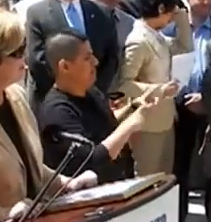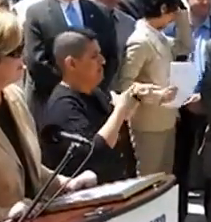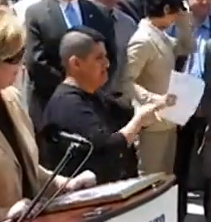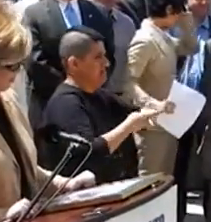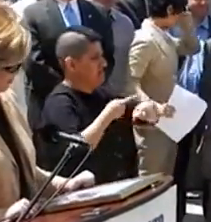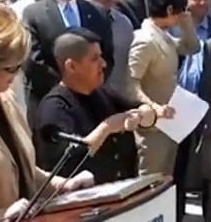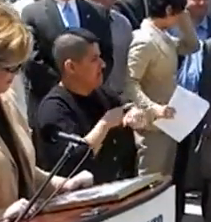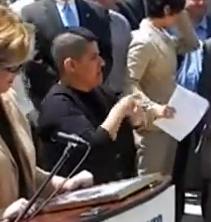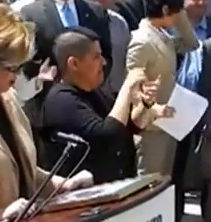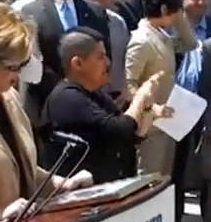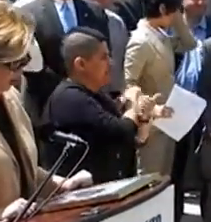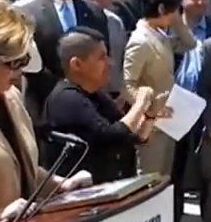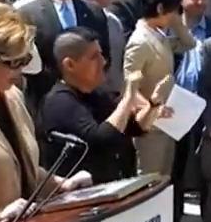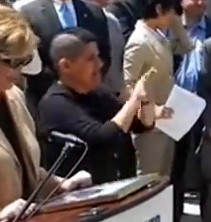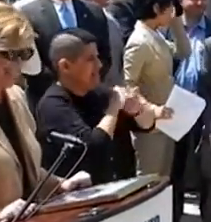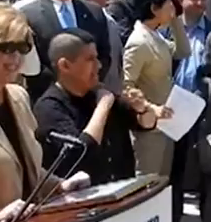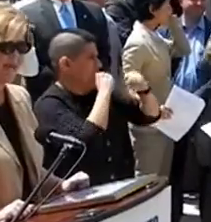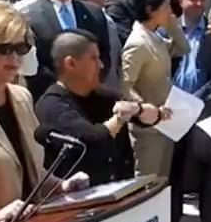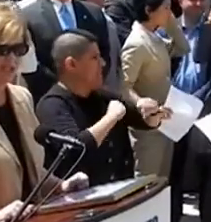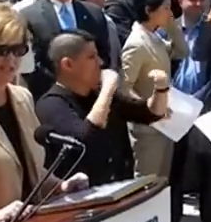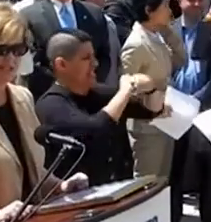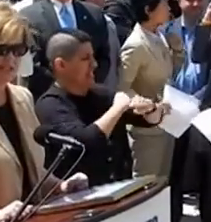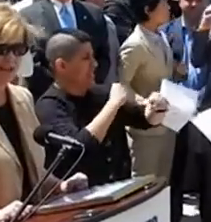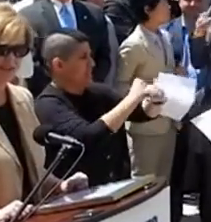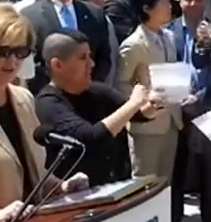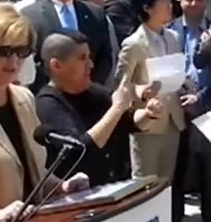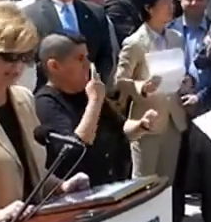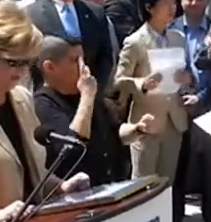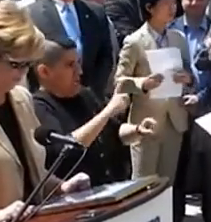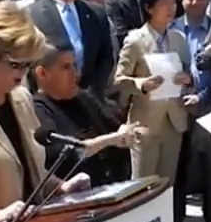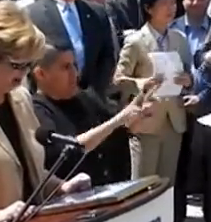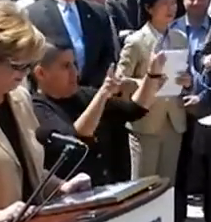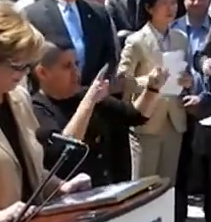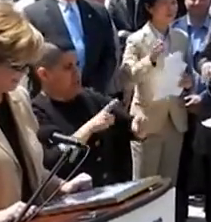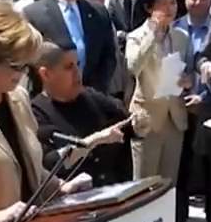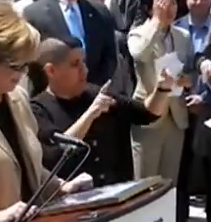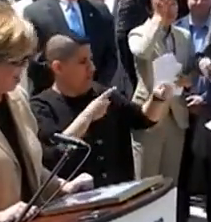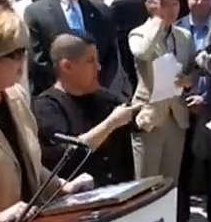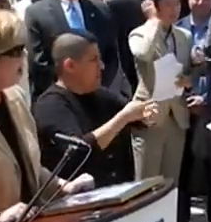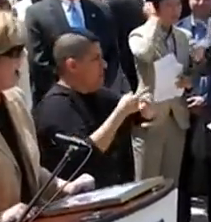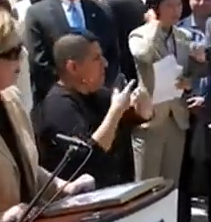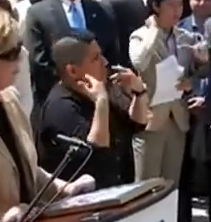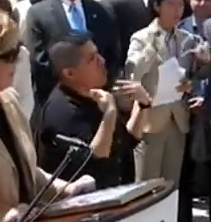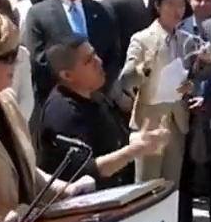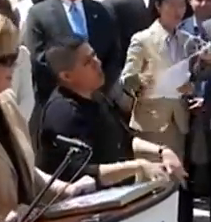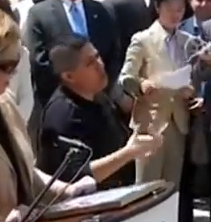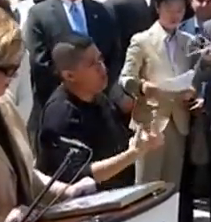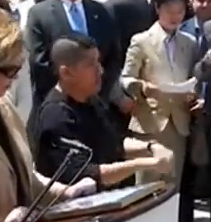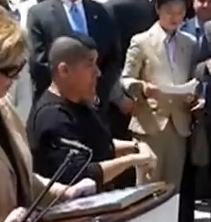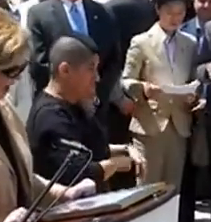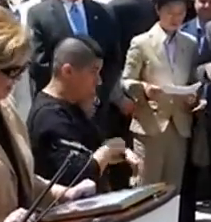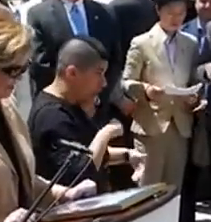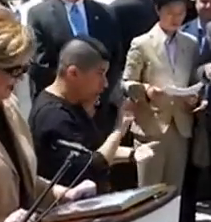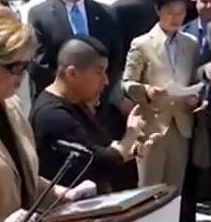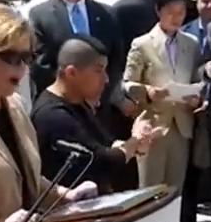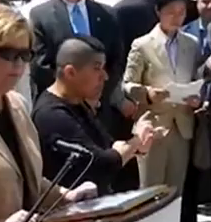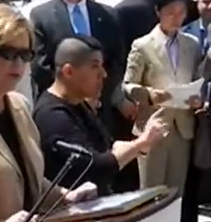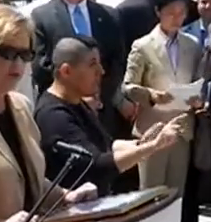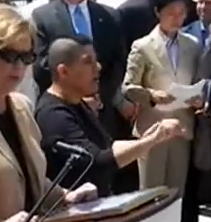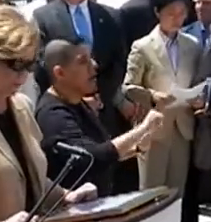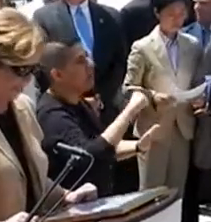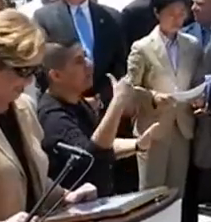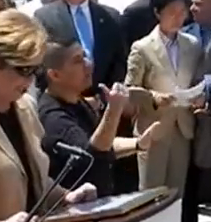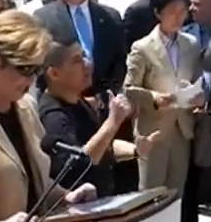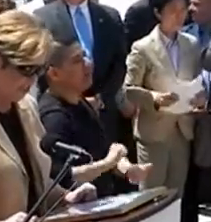violence between people who see differences as a reason for conflict, Pride Week provides another